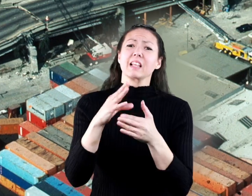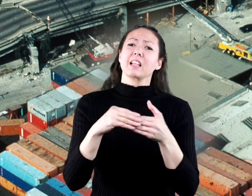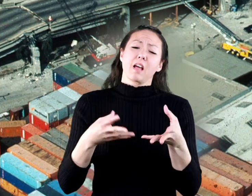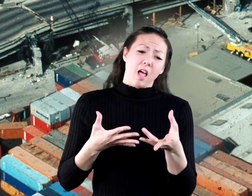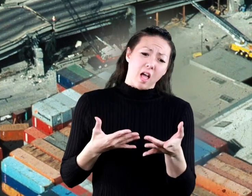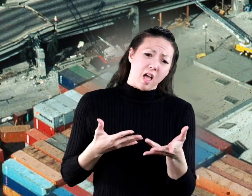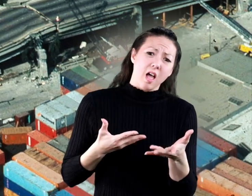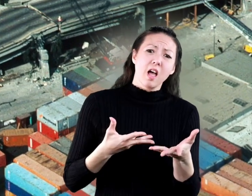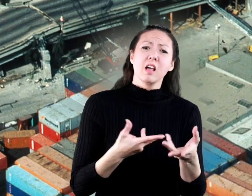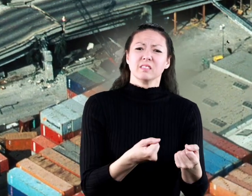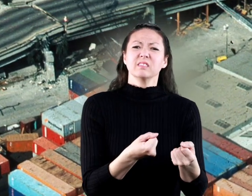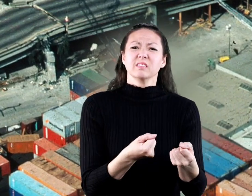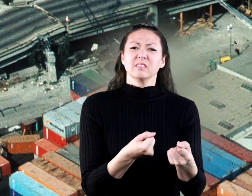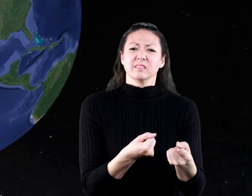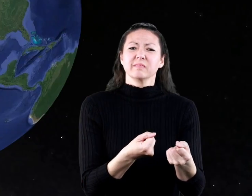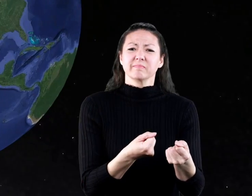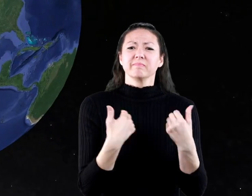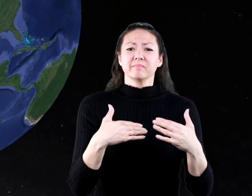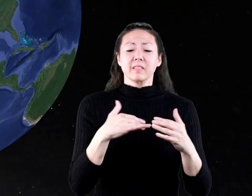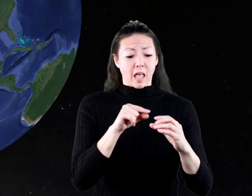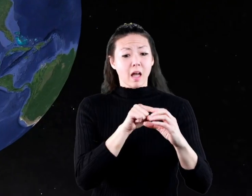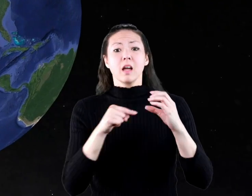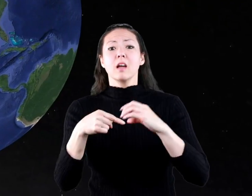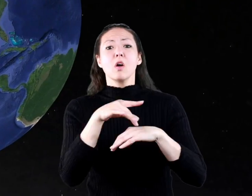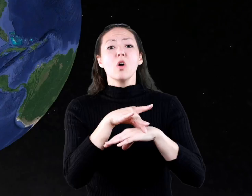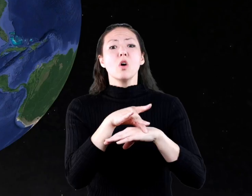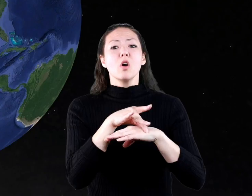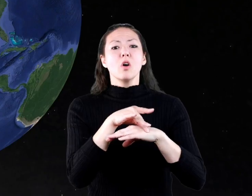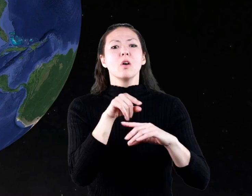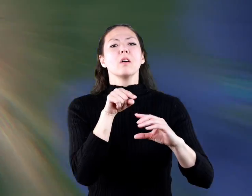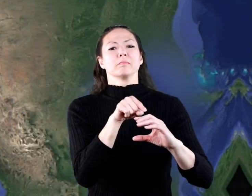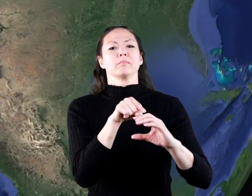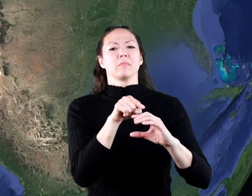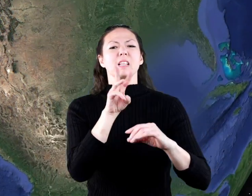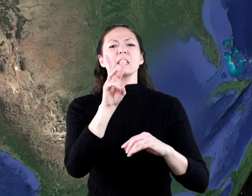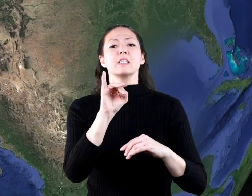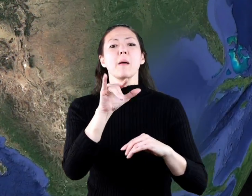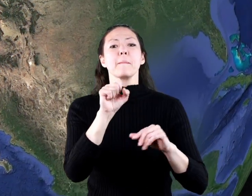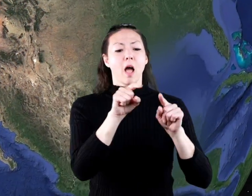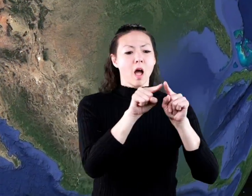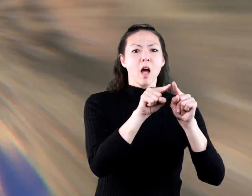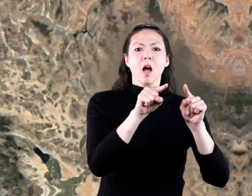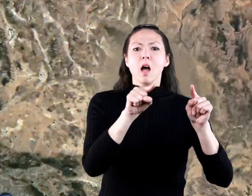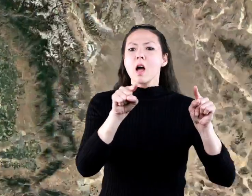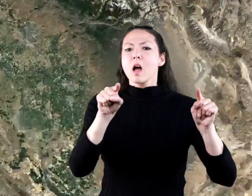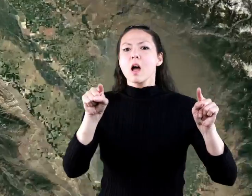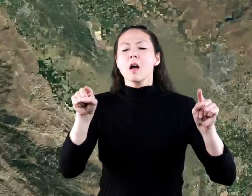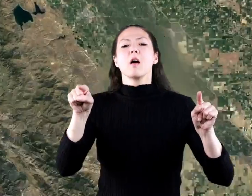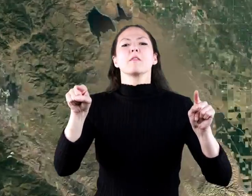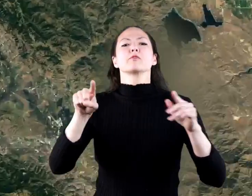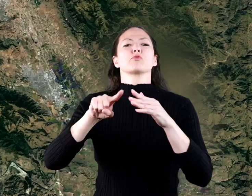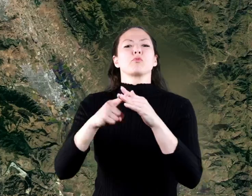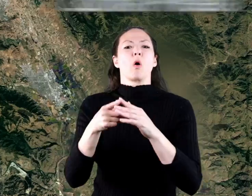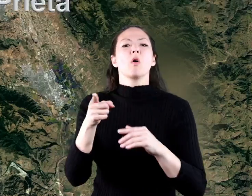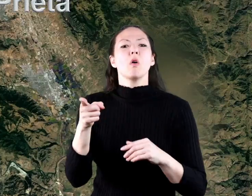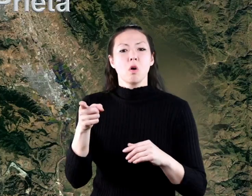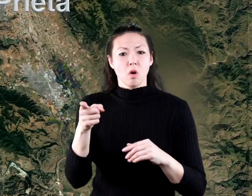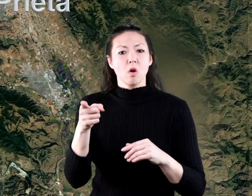dollars to repair. The epicenter, the point on the Earth where the greatest force originates, was 60 miles away.